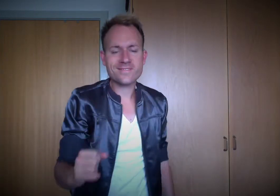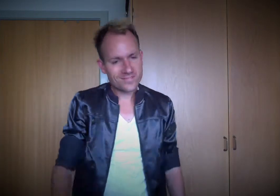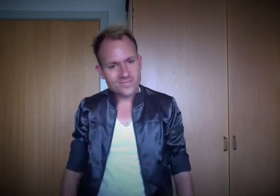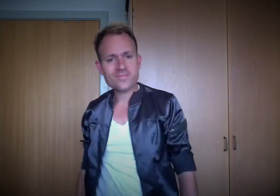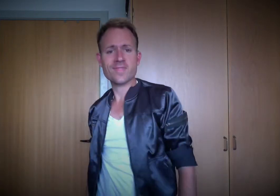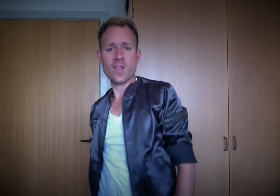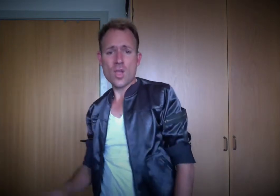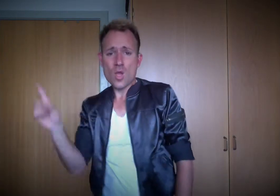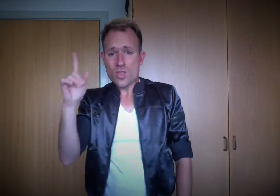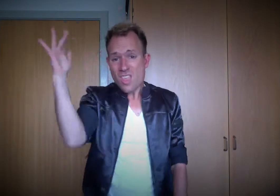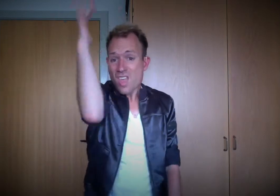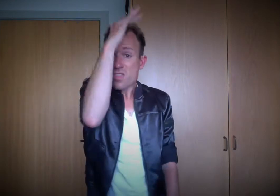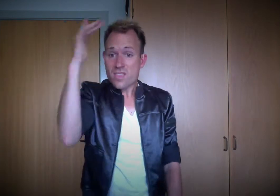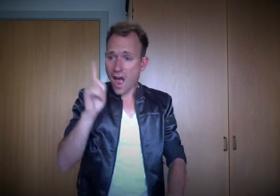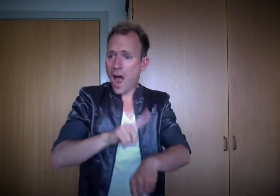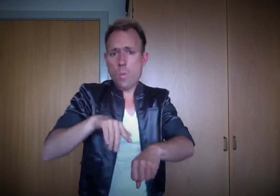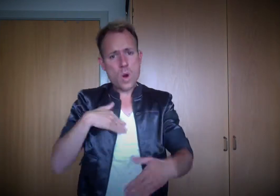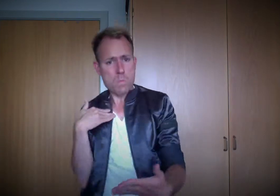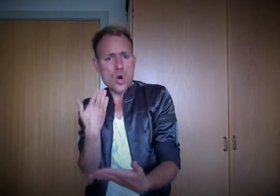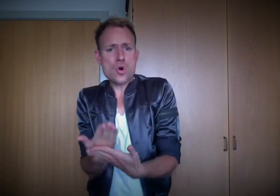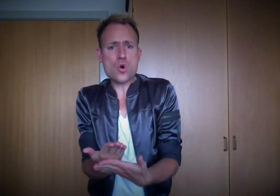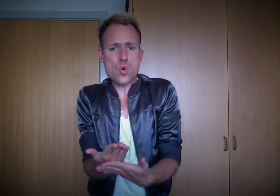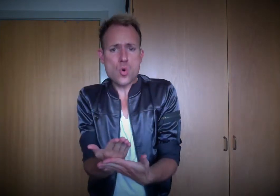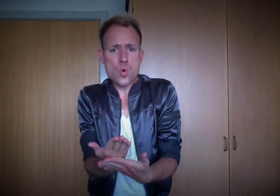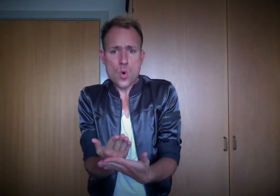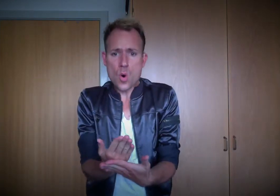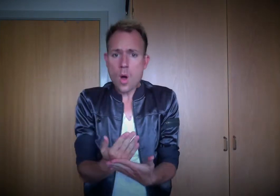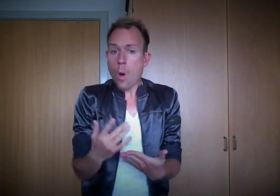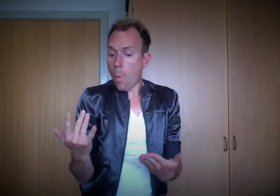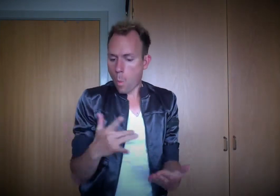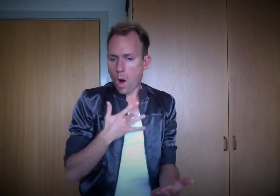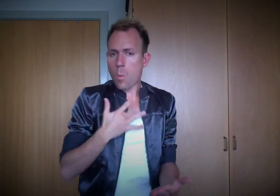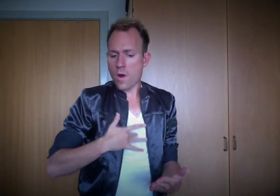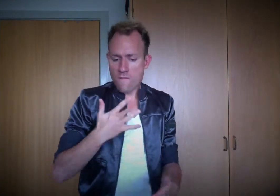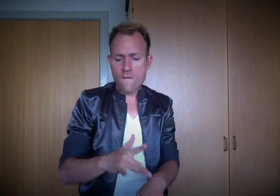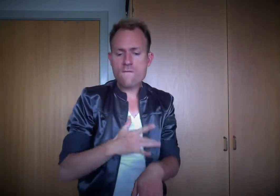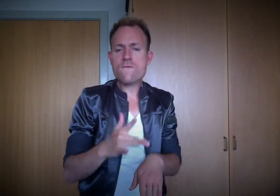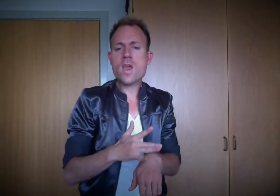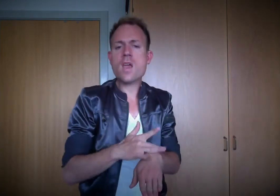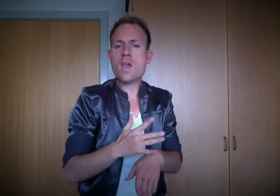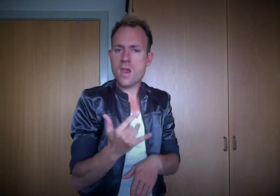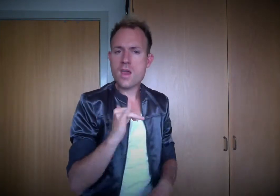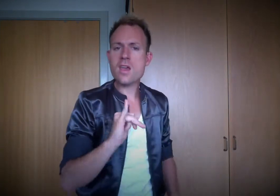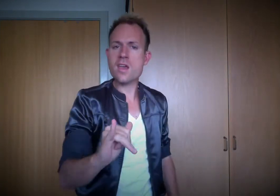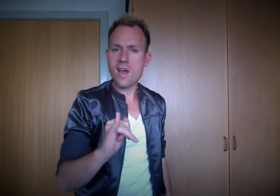Don't you think it's time to prove What we've been feeling